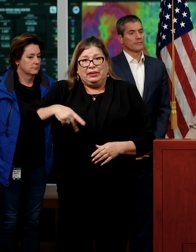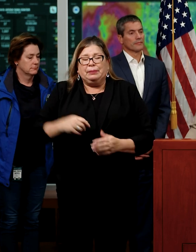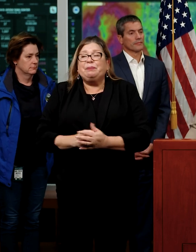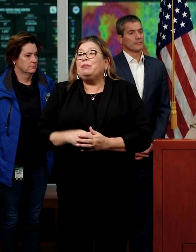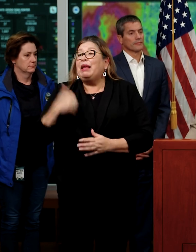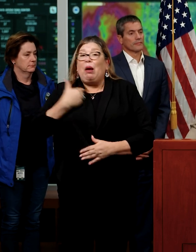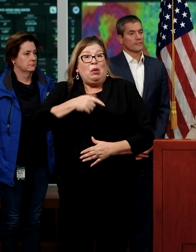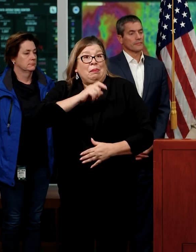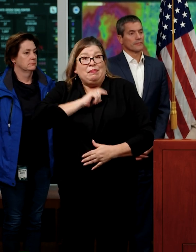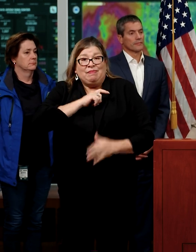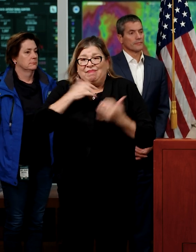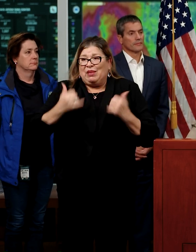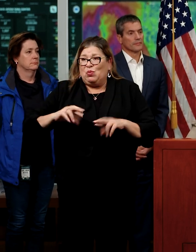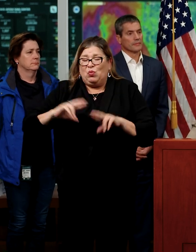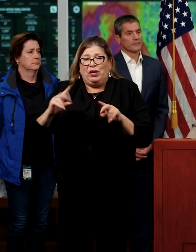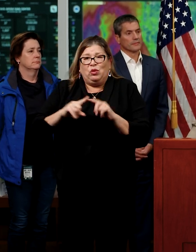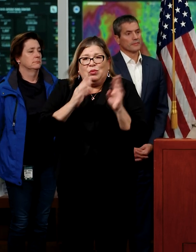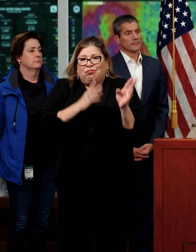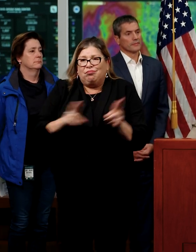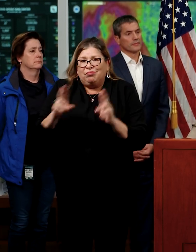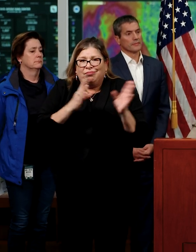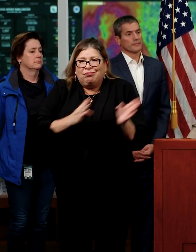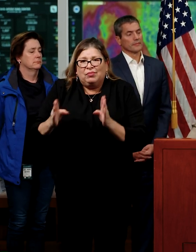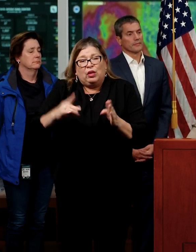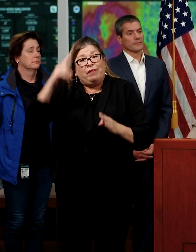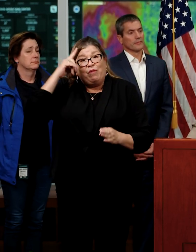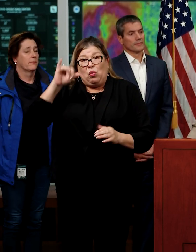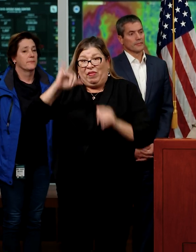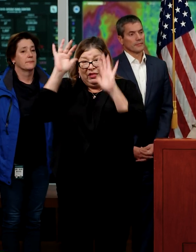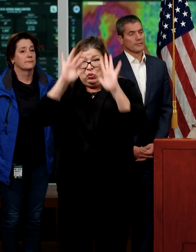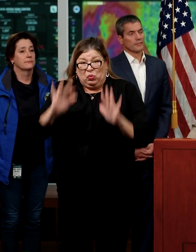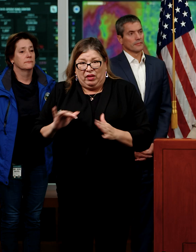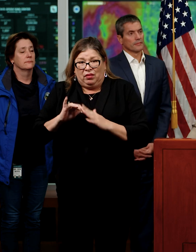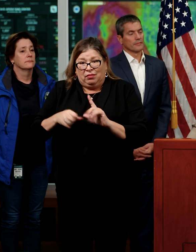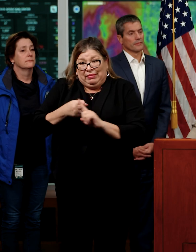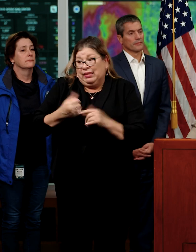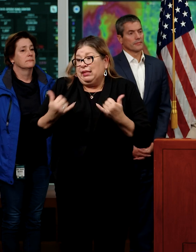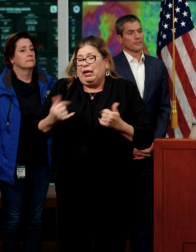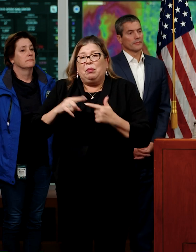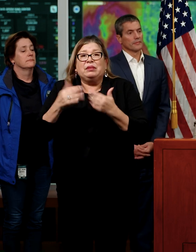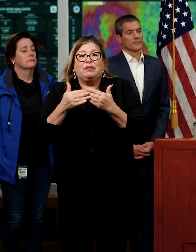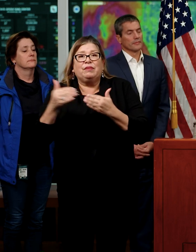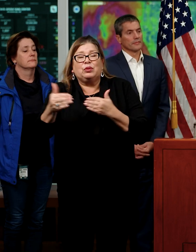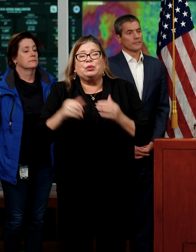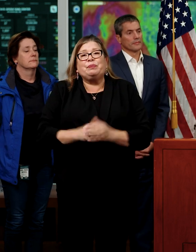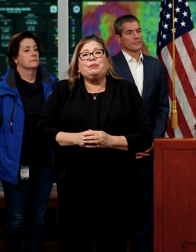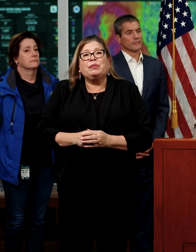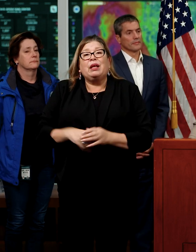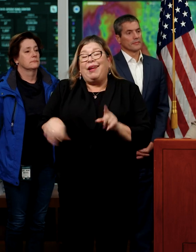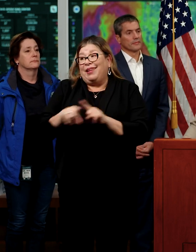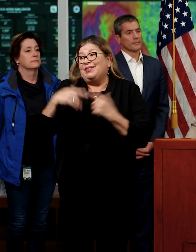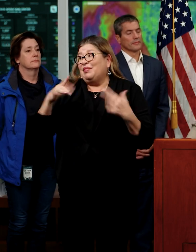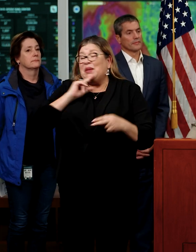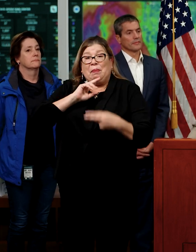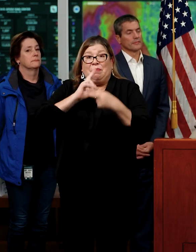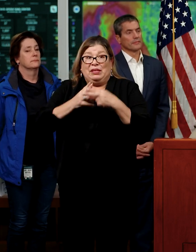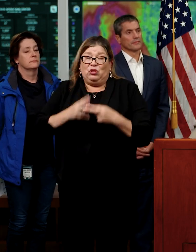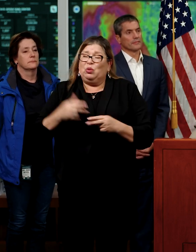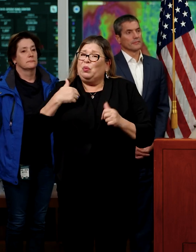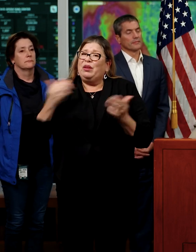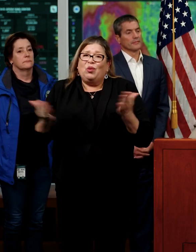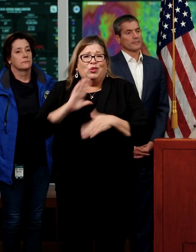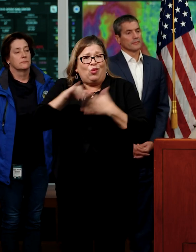for the storm that is coming upon us today and the ones that will roll in in the near future. As stated by our partners here today, we encourage